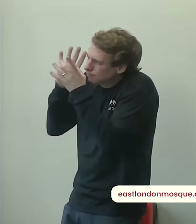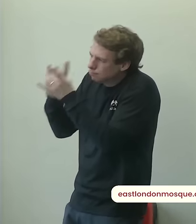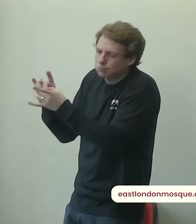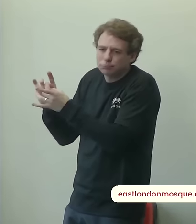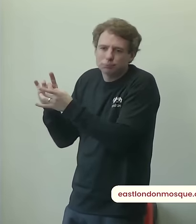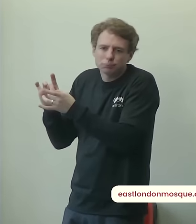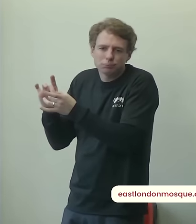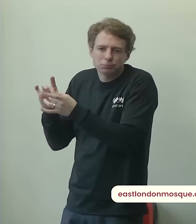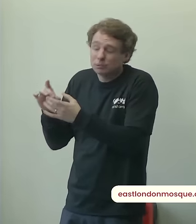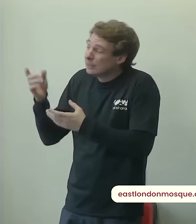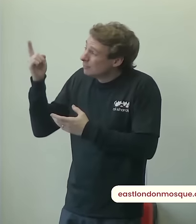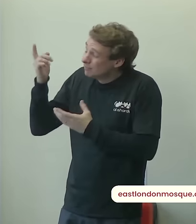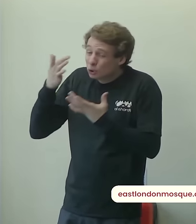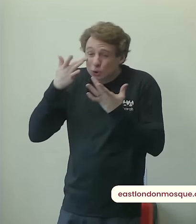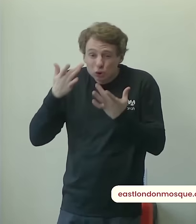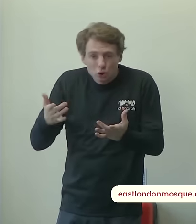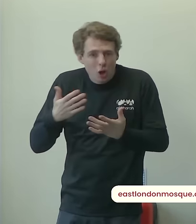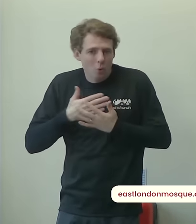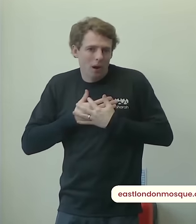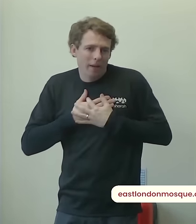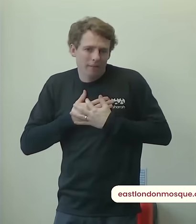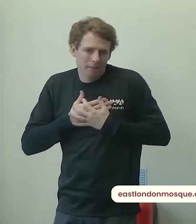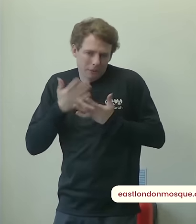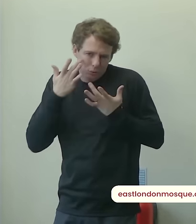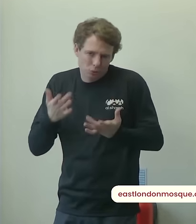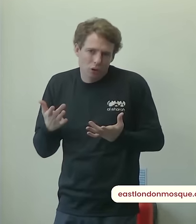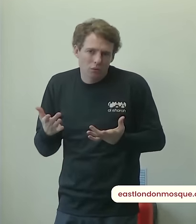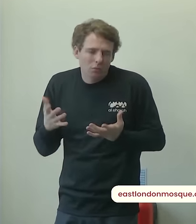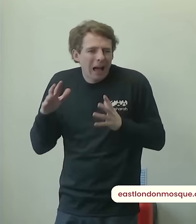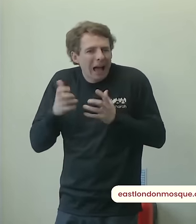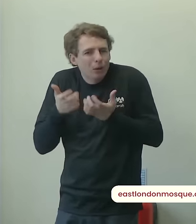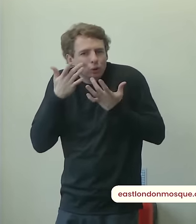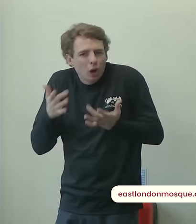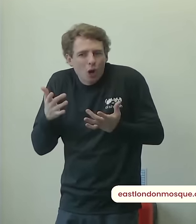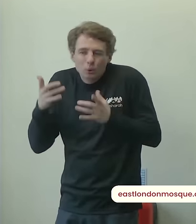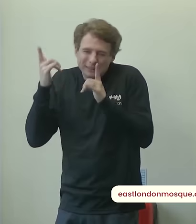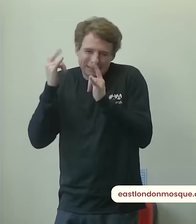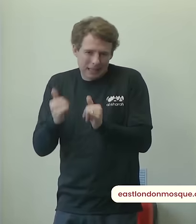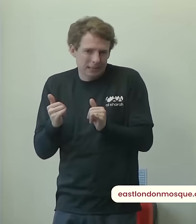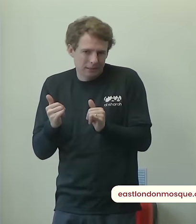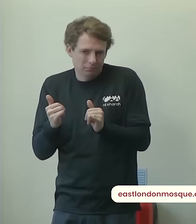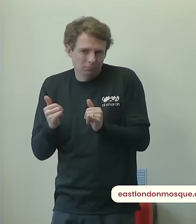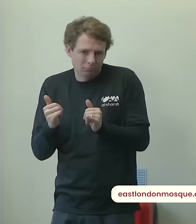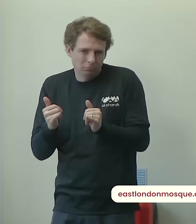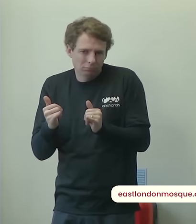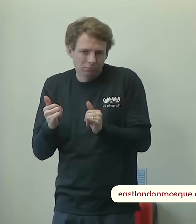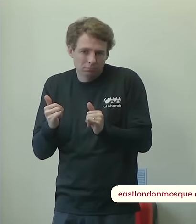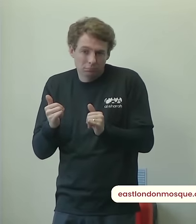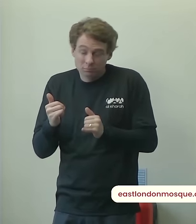challenges in your life this is why the hadith says when allah loves someone that's when he puts a